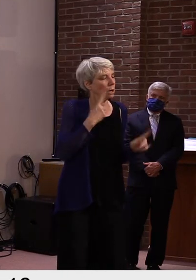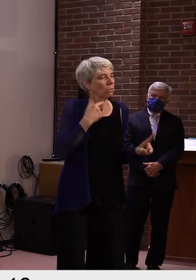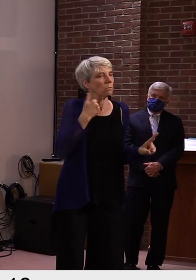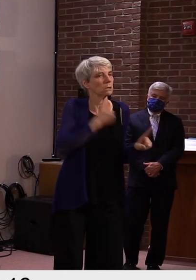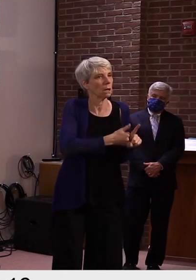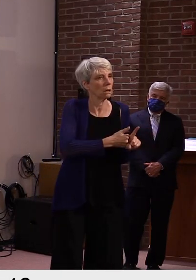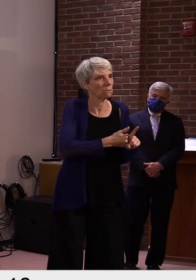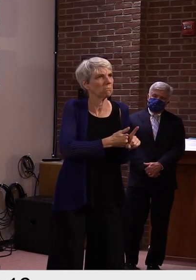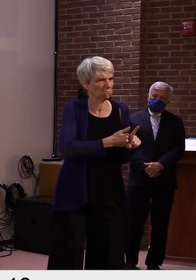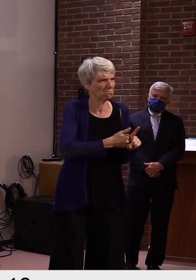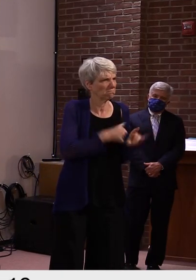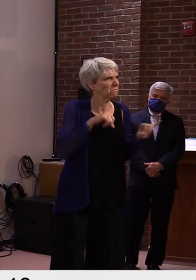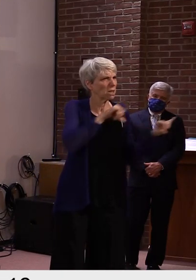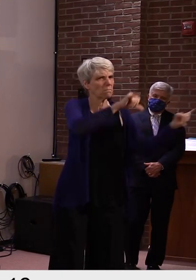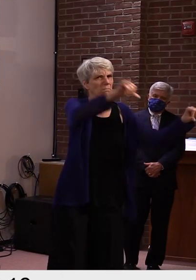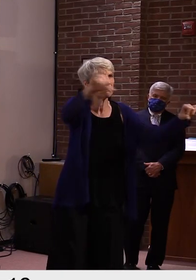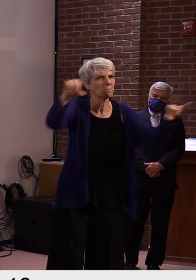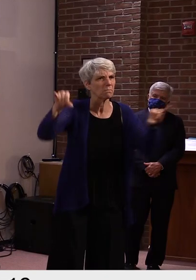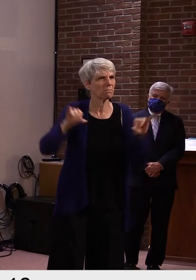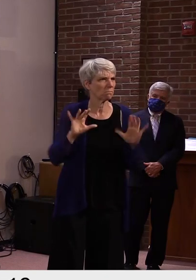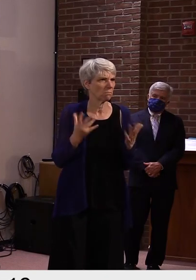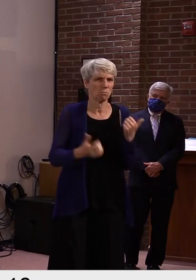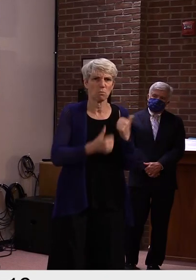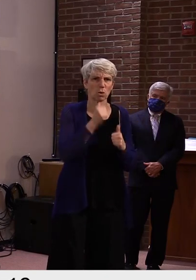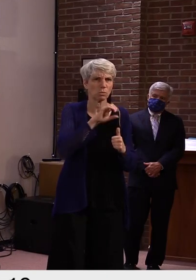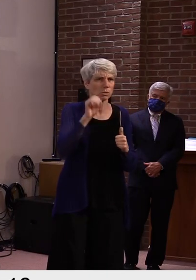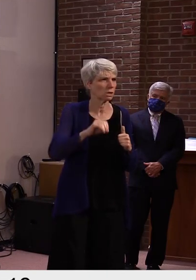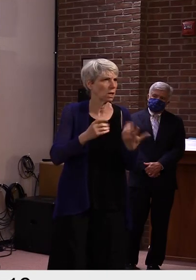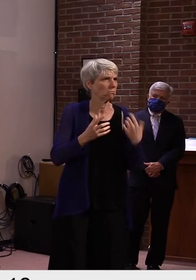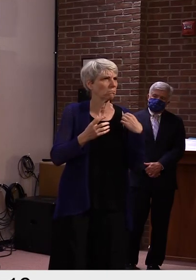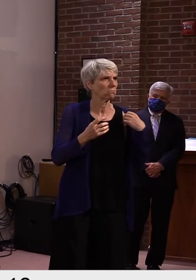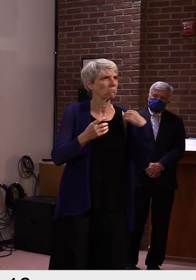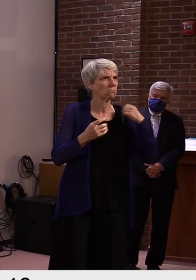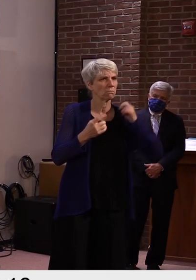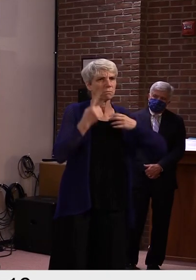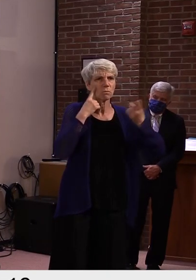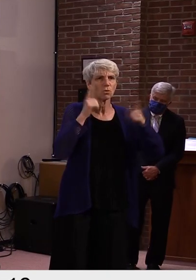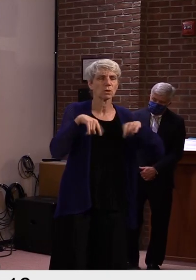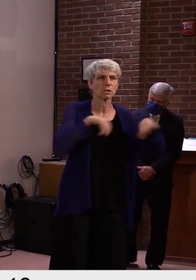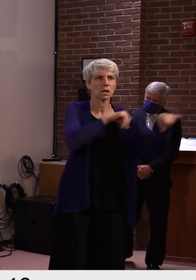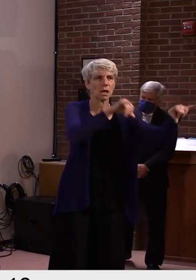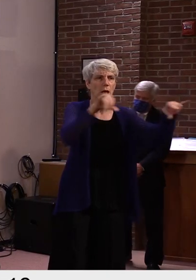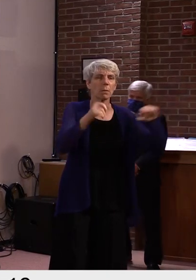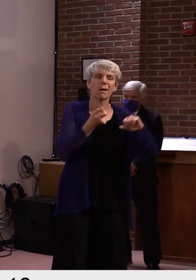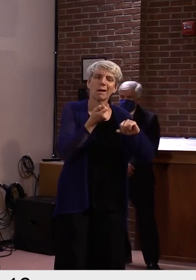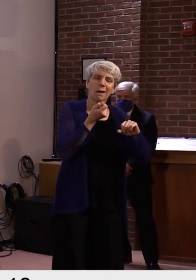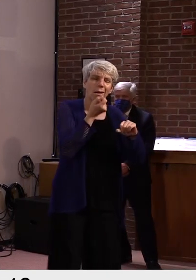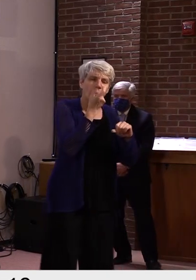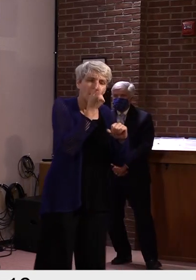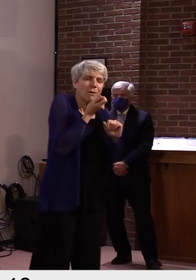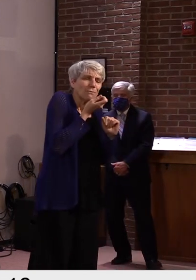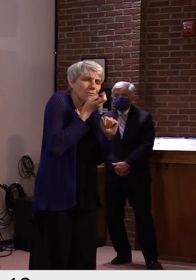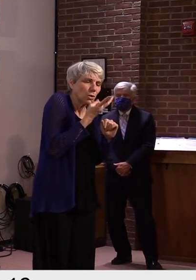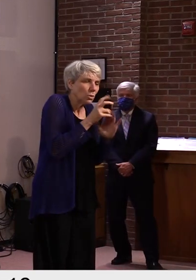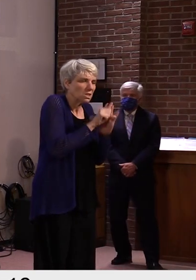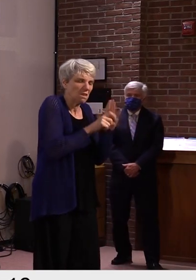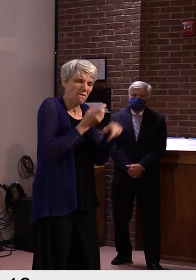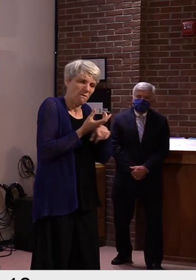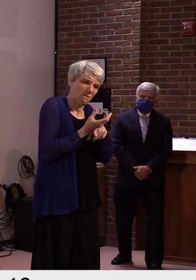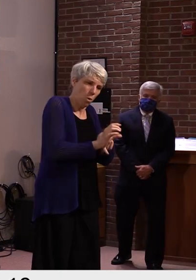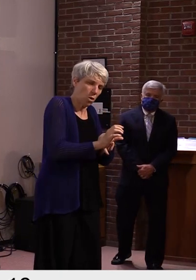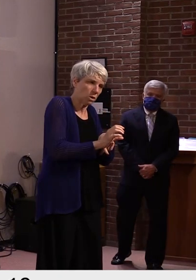fairly consistent. There may be a couple of states who have forced in-person instruction.